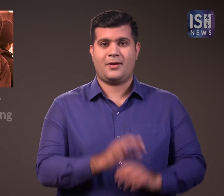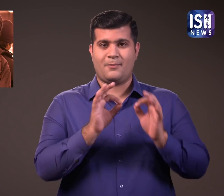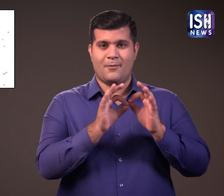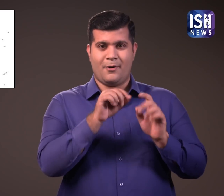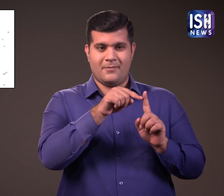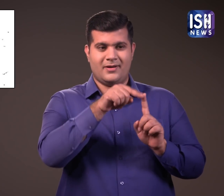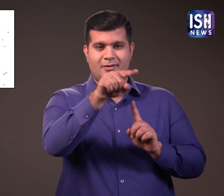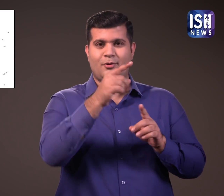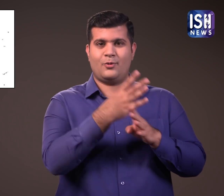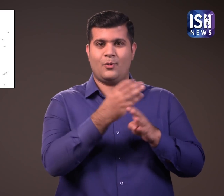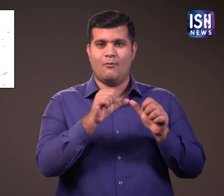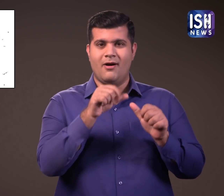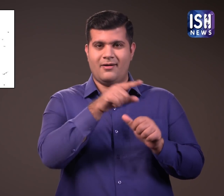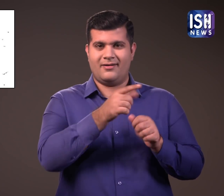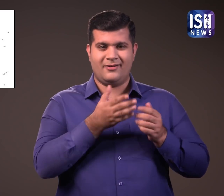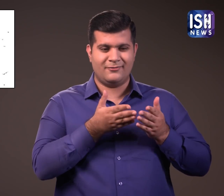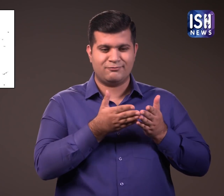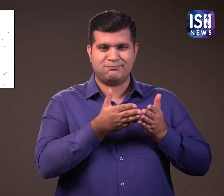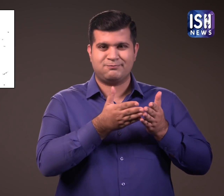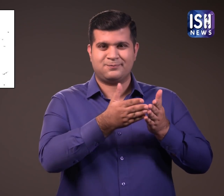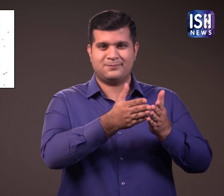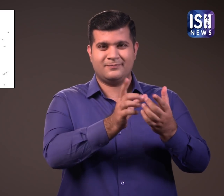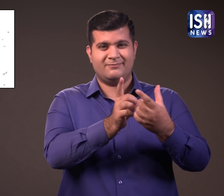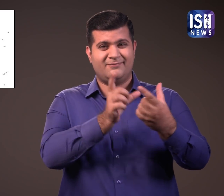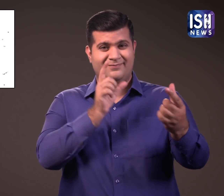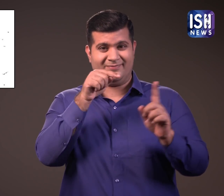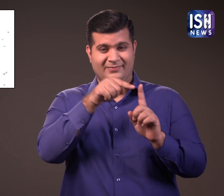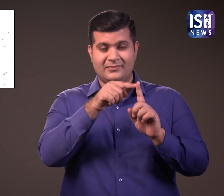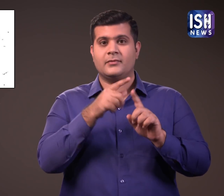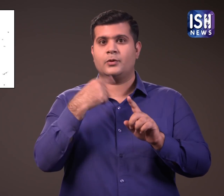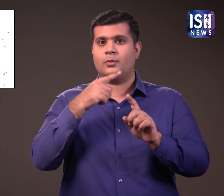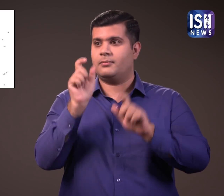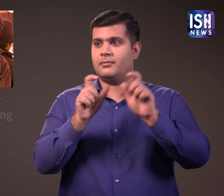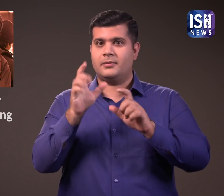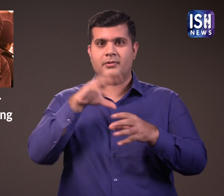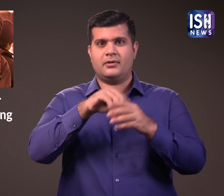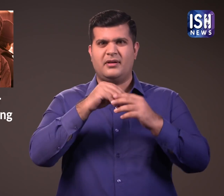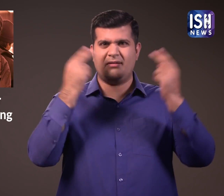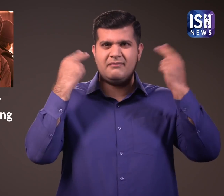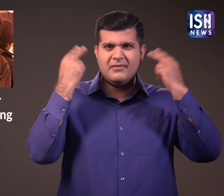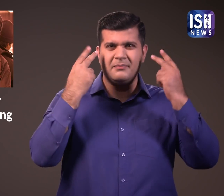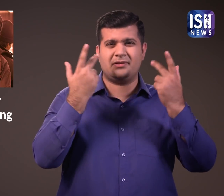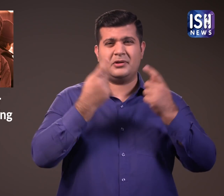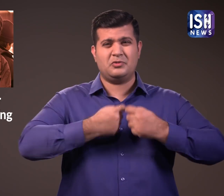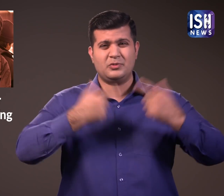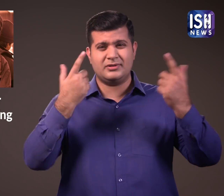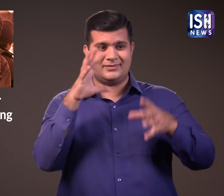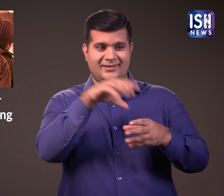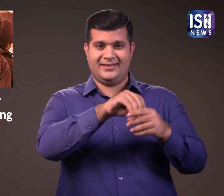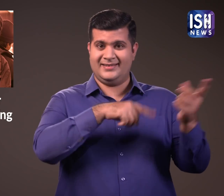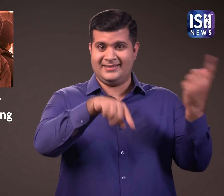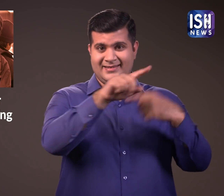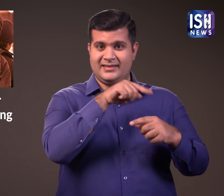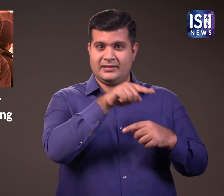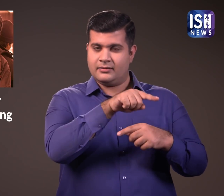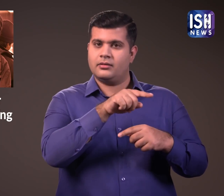A Mumbai to Goa cruise was raided where many prominent and wealthy individuals were arrested in the NCB drug raid.